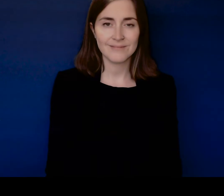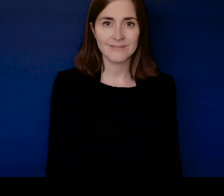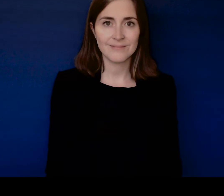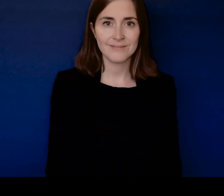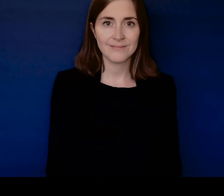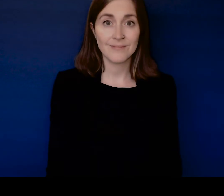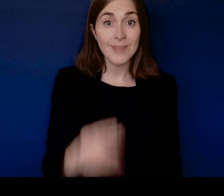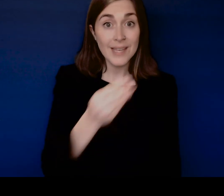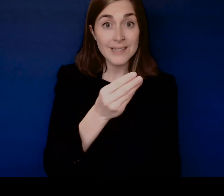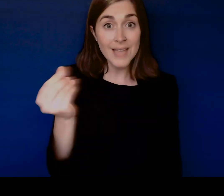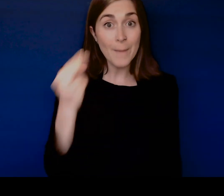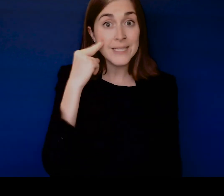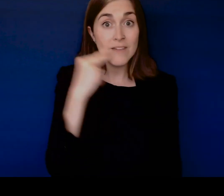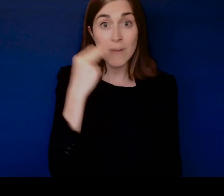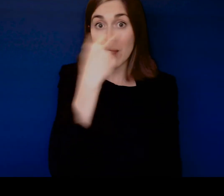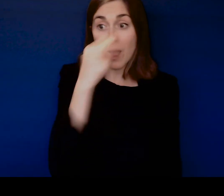communication appear on screen